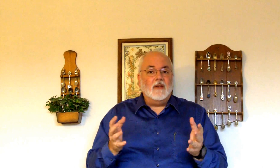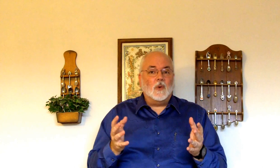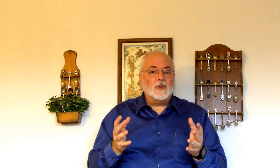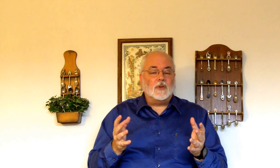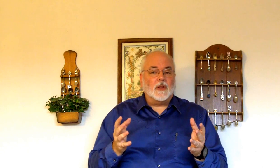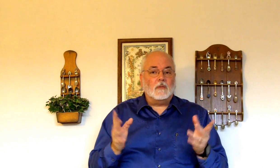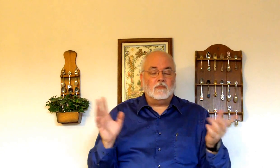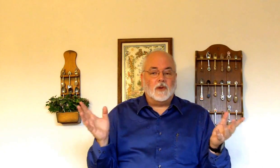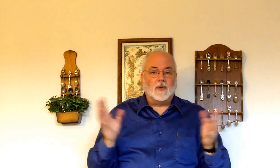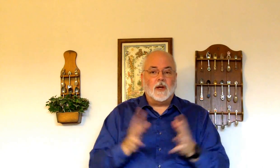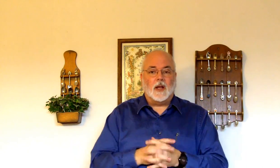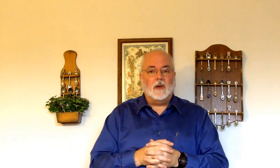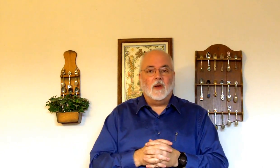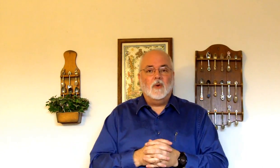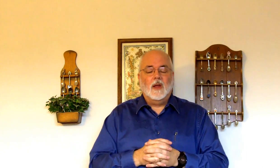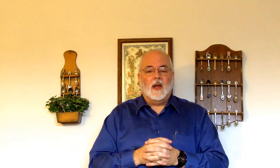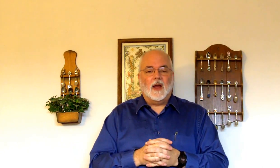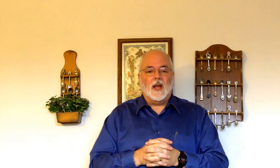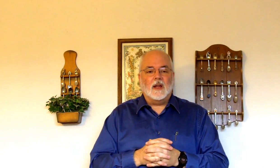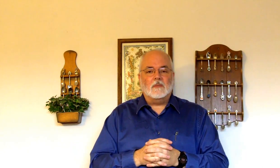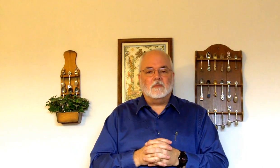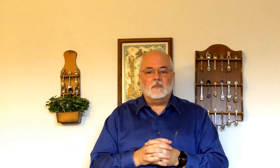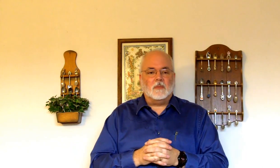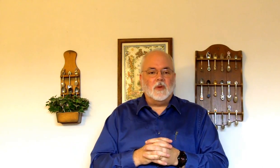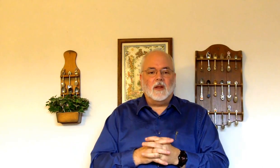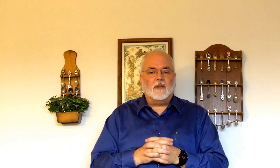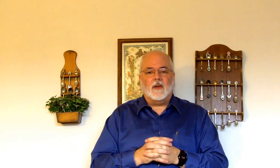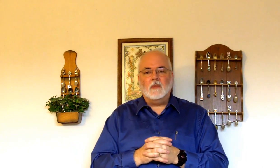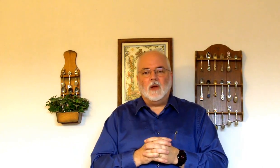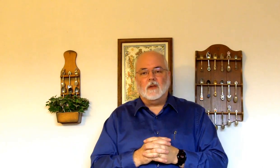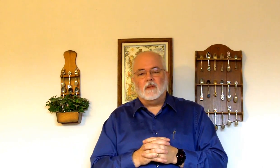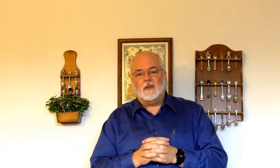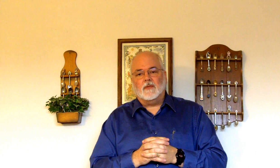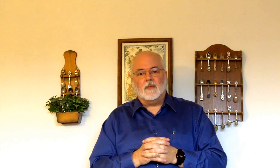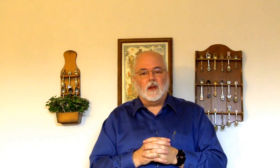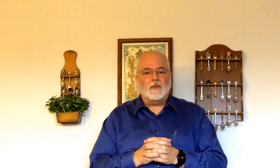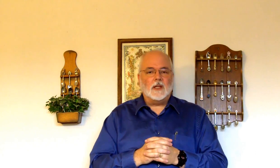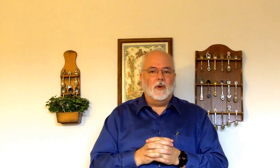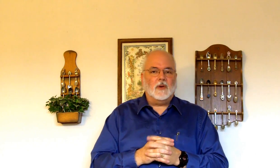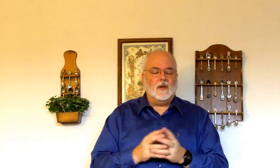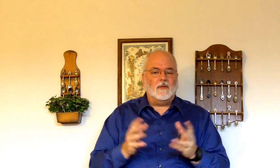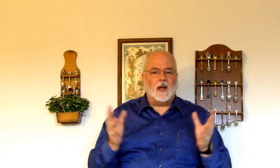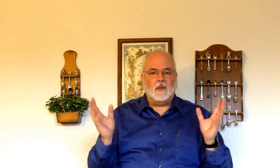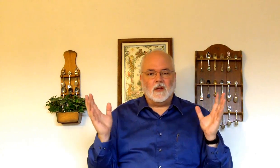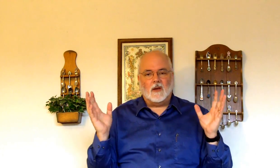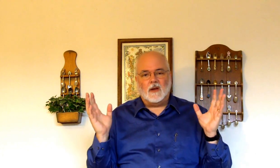any questions or anything. Feel free to let me know. I am. You can find me on. Facebook. You can find me on.